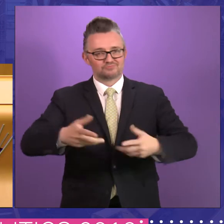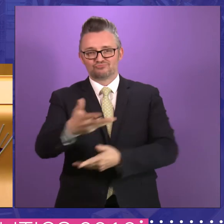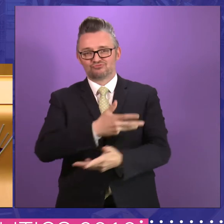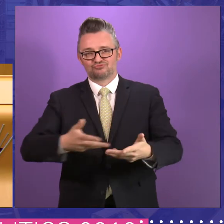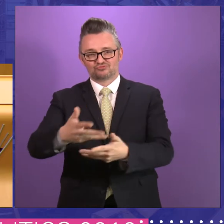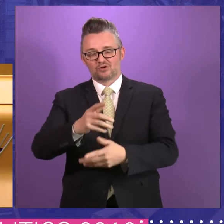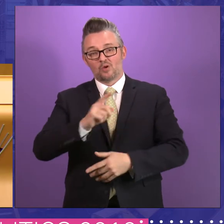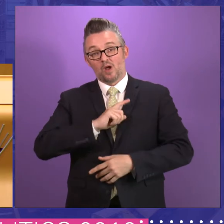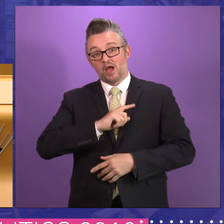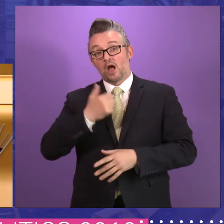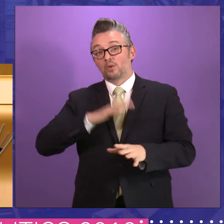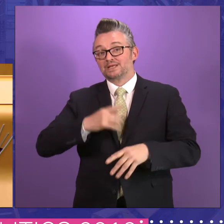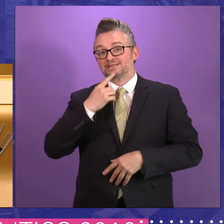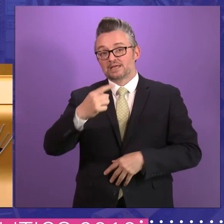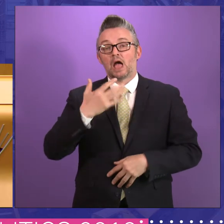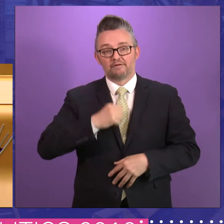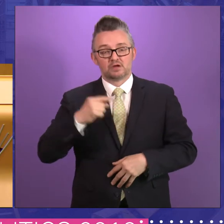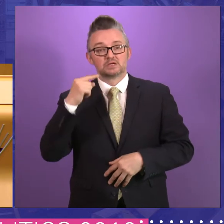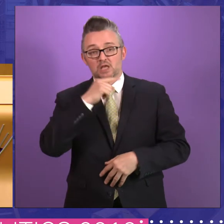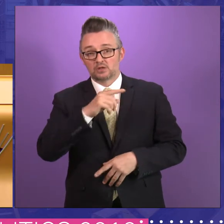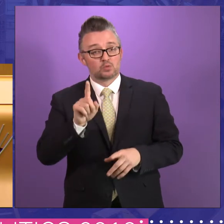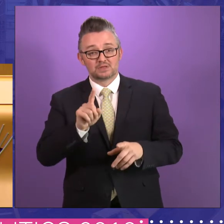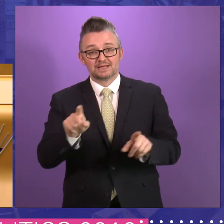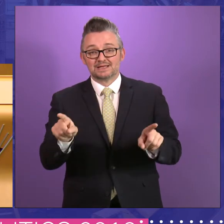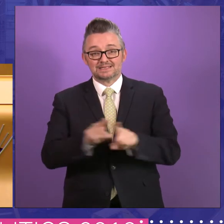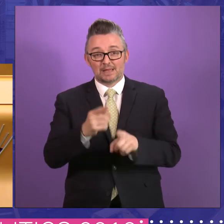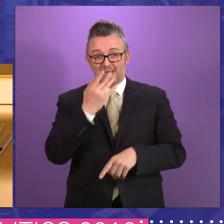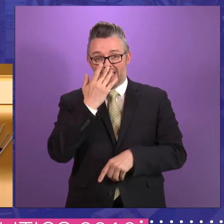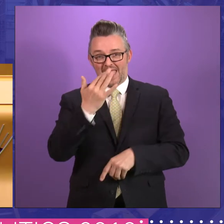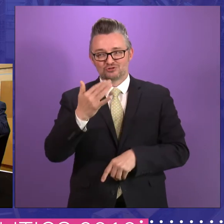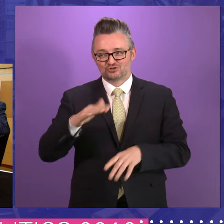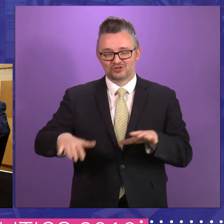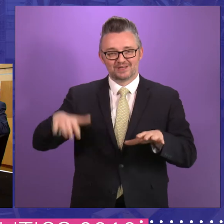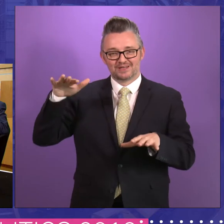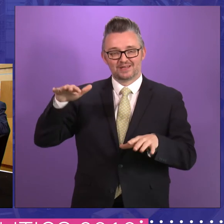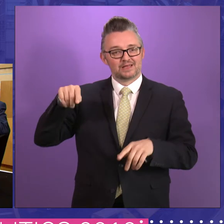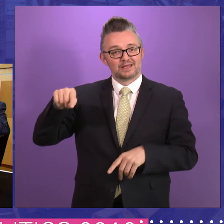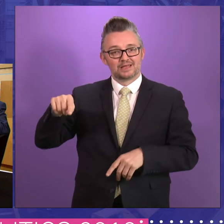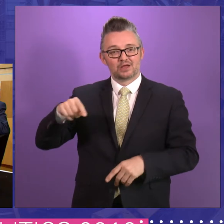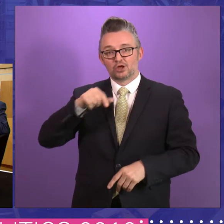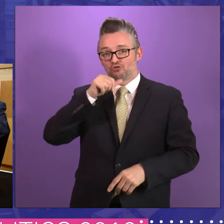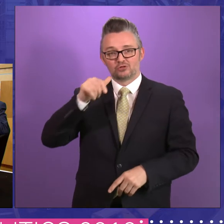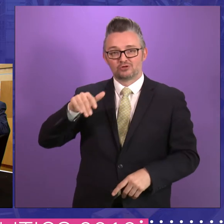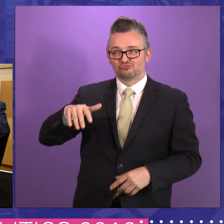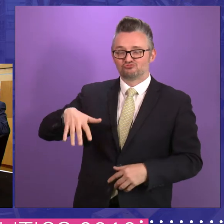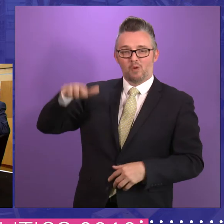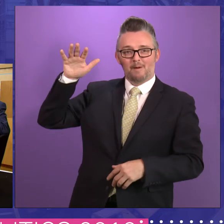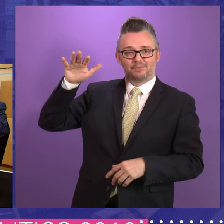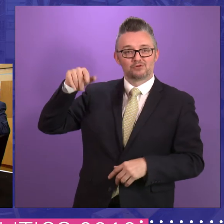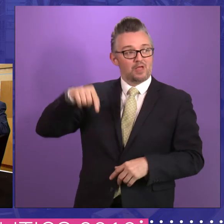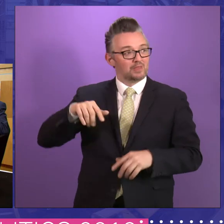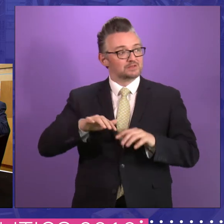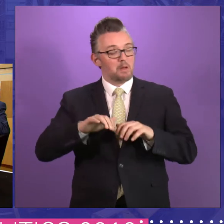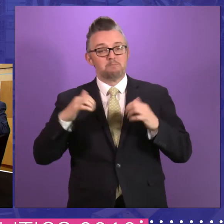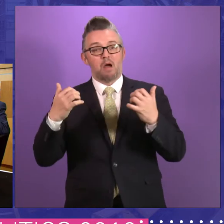by saying, and Henry will smile, I have a son who's almost exactly the same age. And I can tell you, he's not grown up yet. So I think this parliament